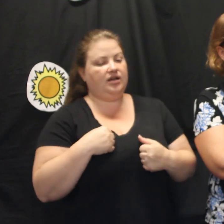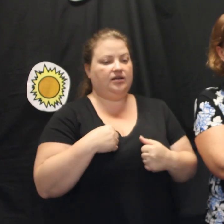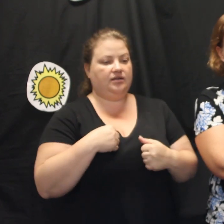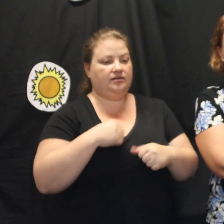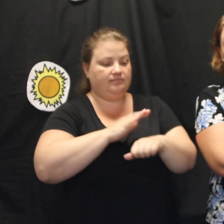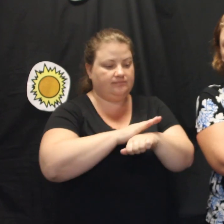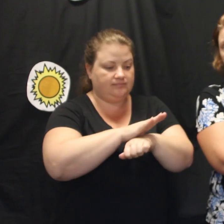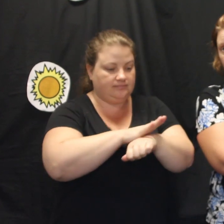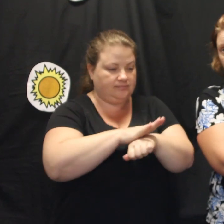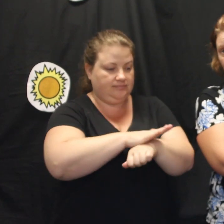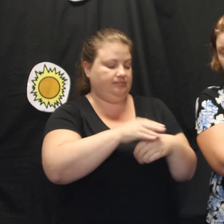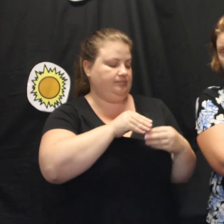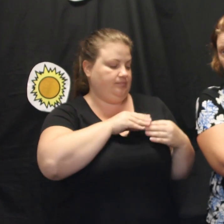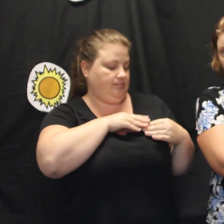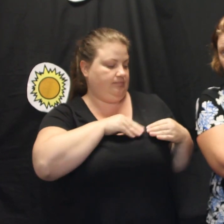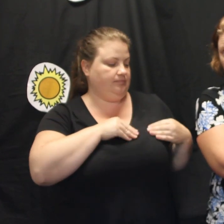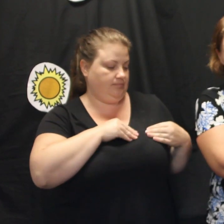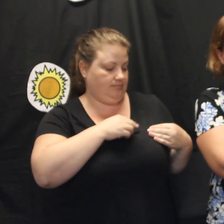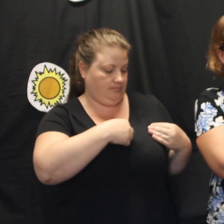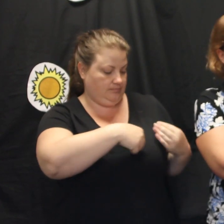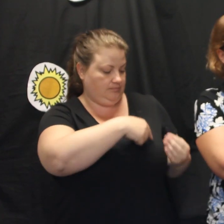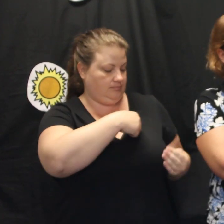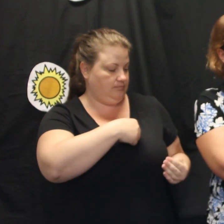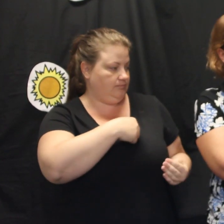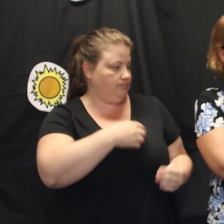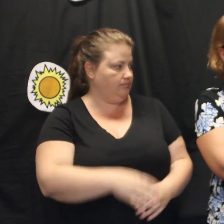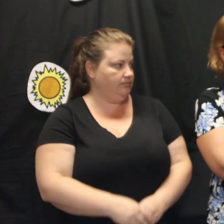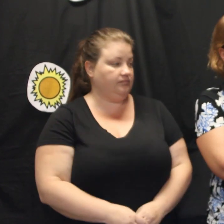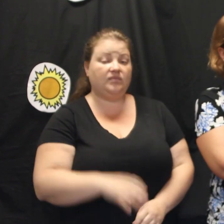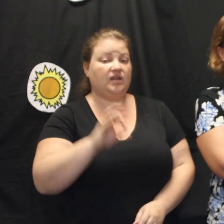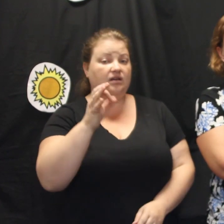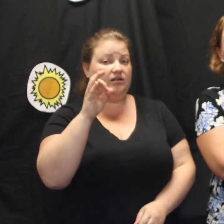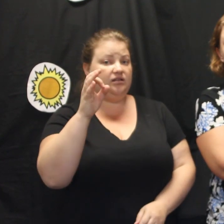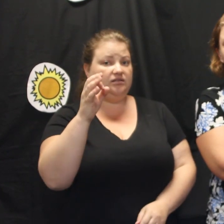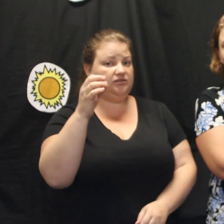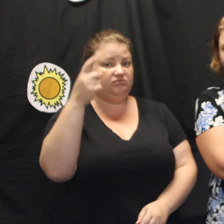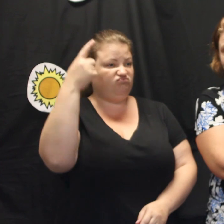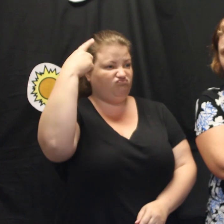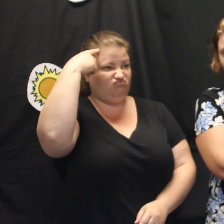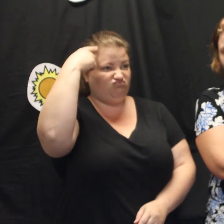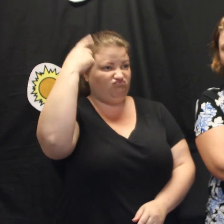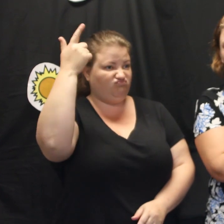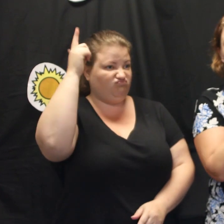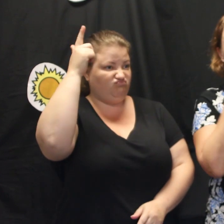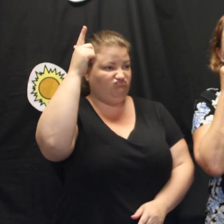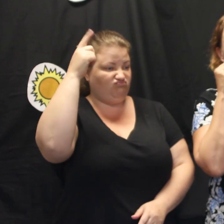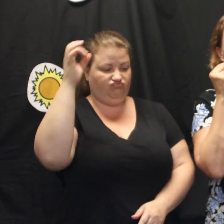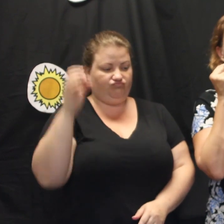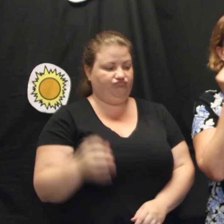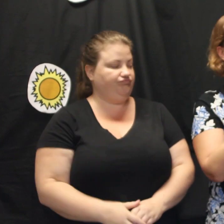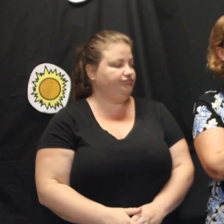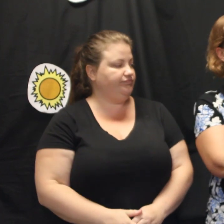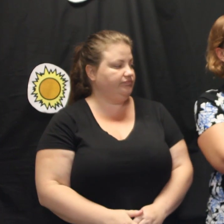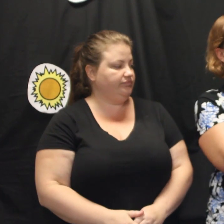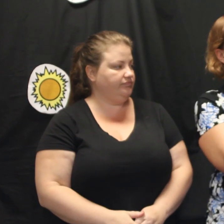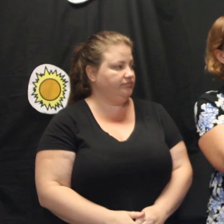He doesn't have much hair on his head, but he does have a big moustache.